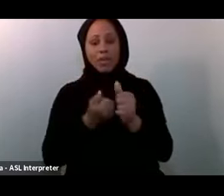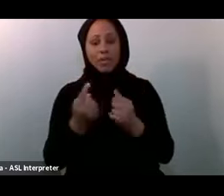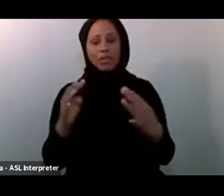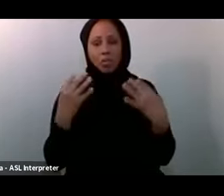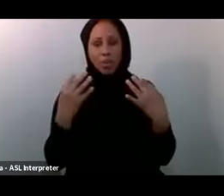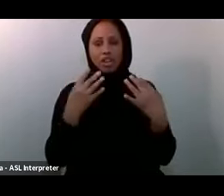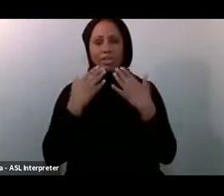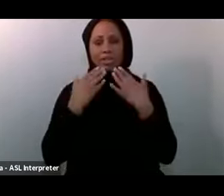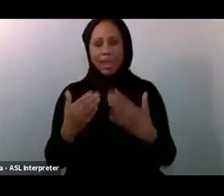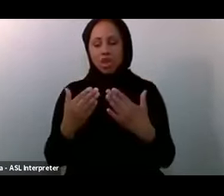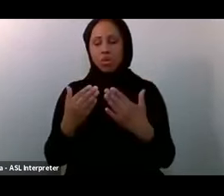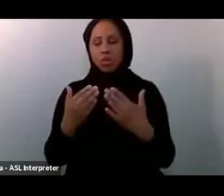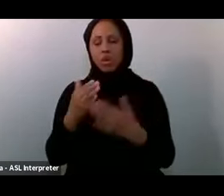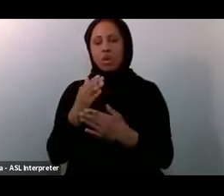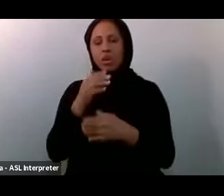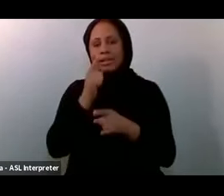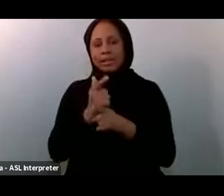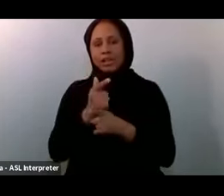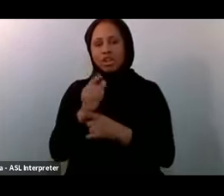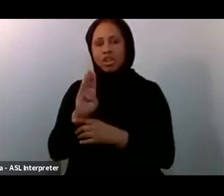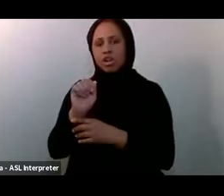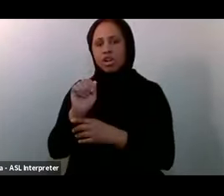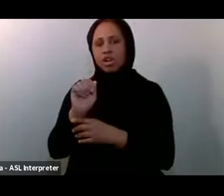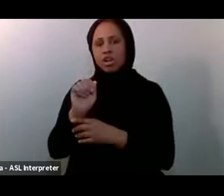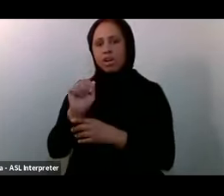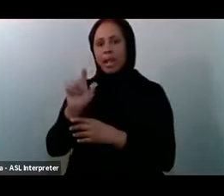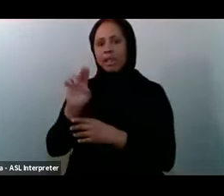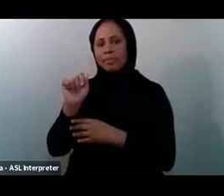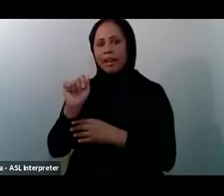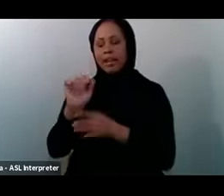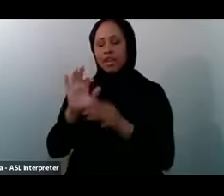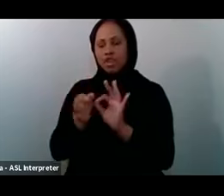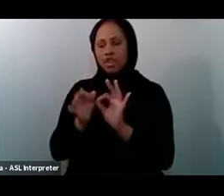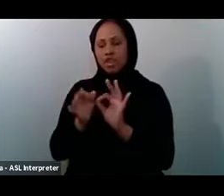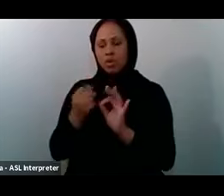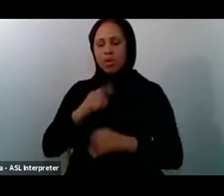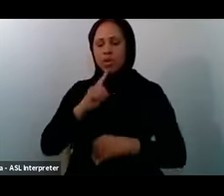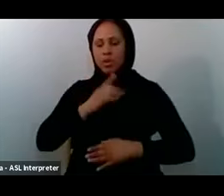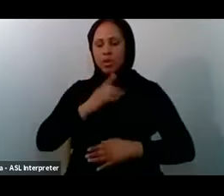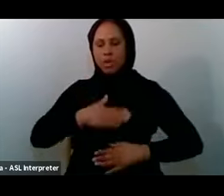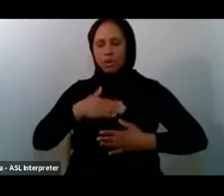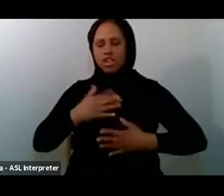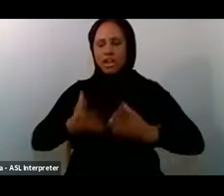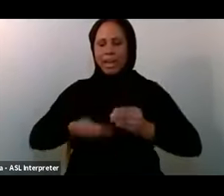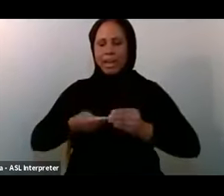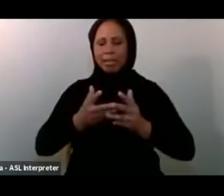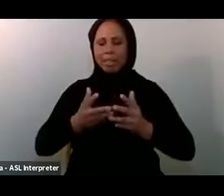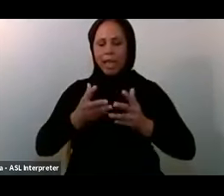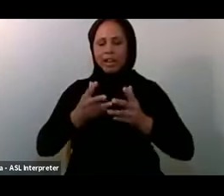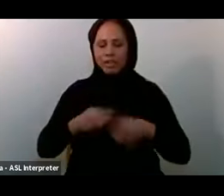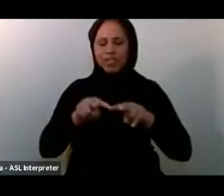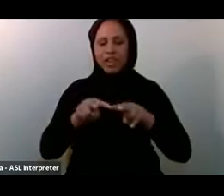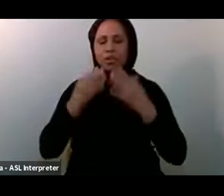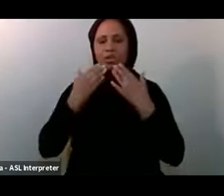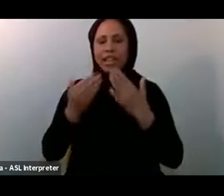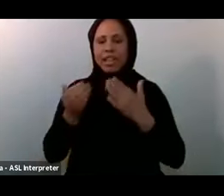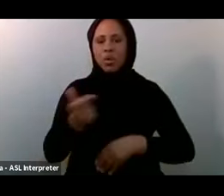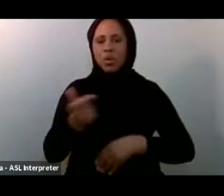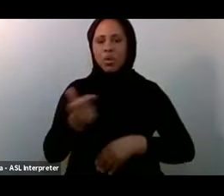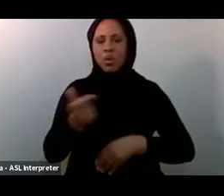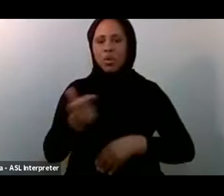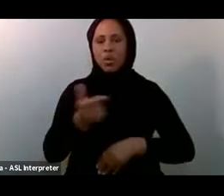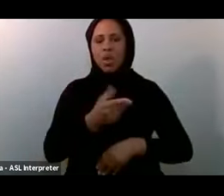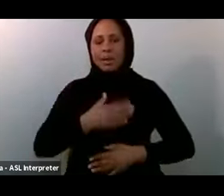Balbina For the Interpreting We Really Appreciate That And it Adds A lot Of Value So Thank You All And please Do Remember To Support